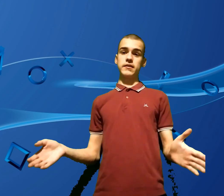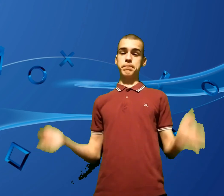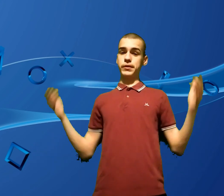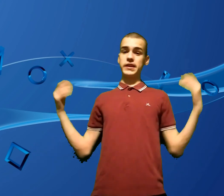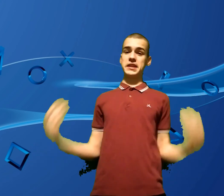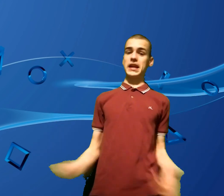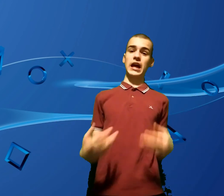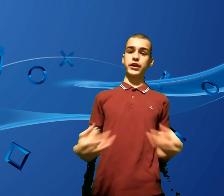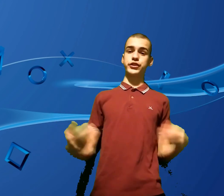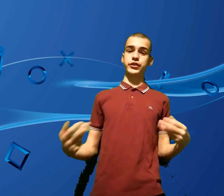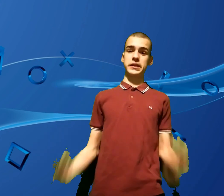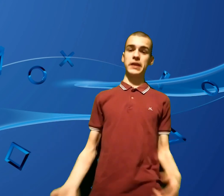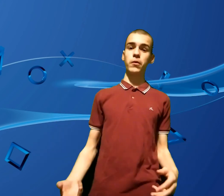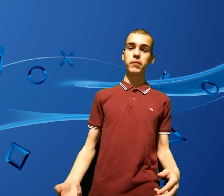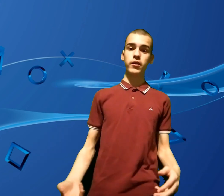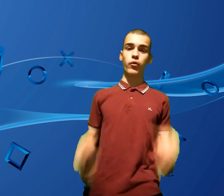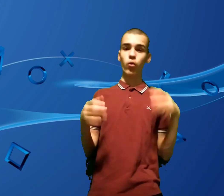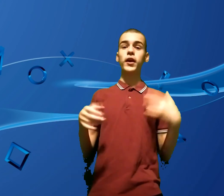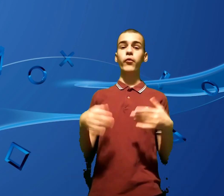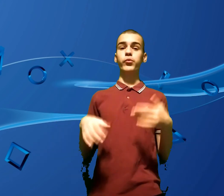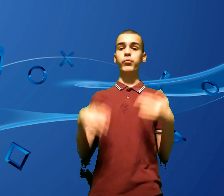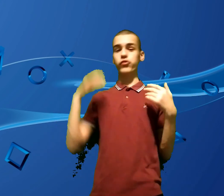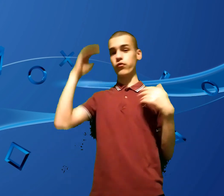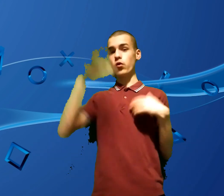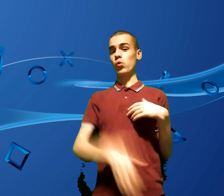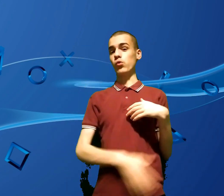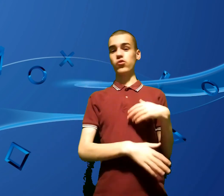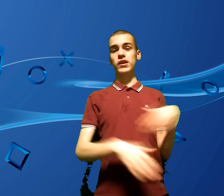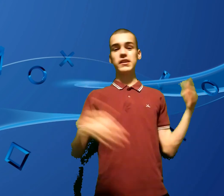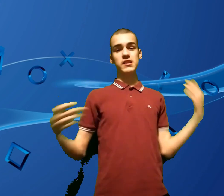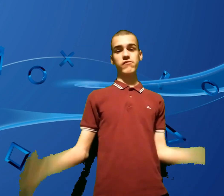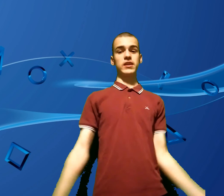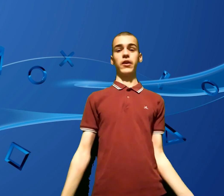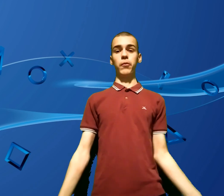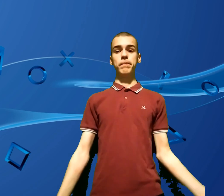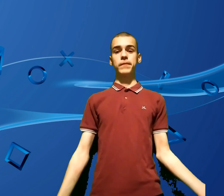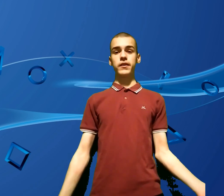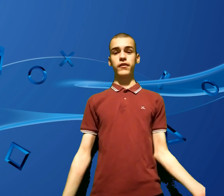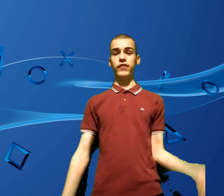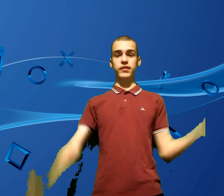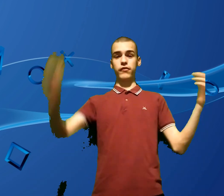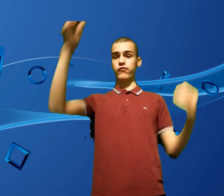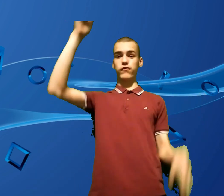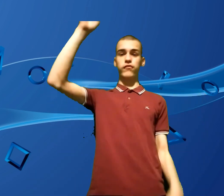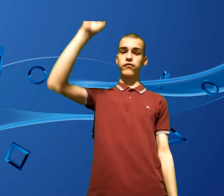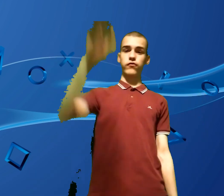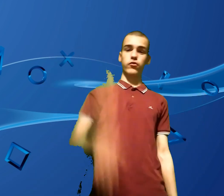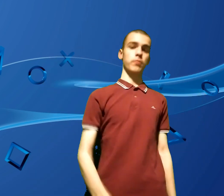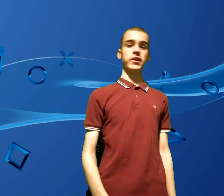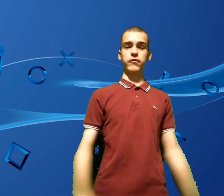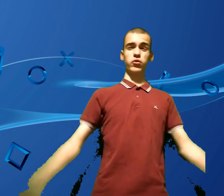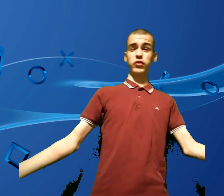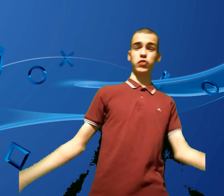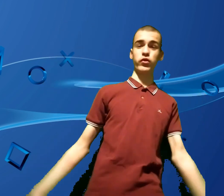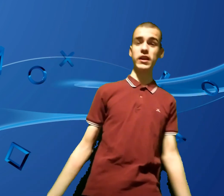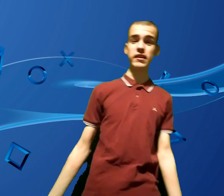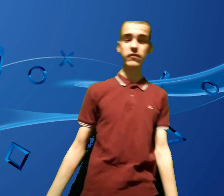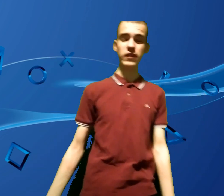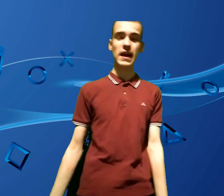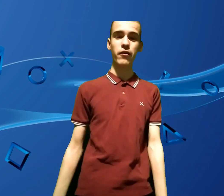But that didn't actually kill him. What killed him was the fall so I didn't even kill him. The fact they threw up, I don't even know if the grenade even hit